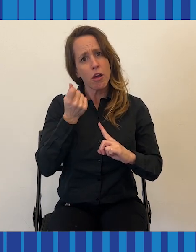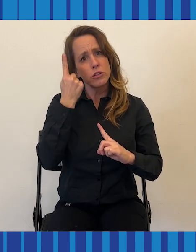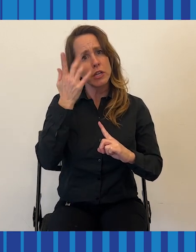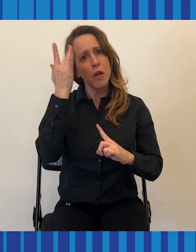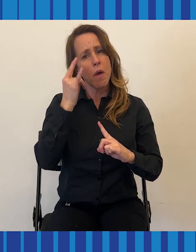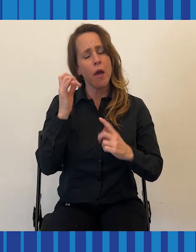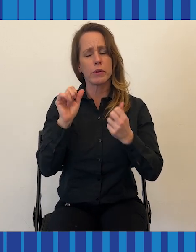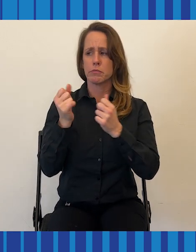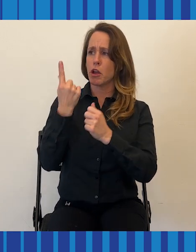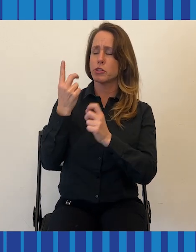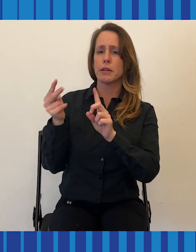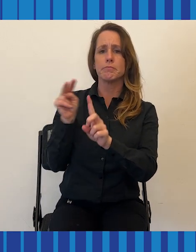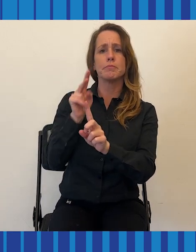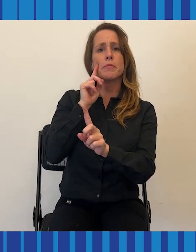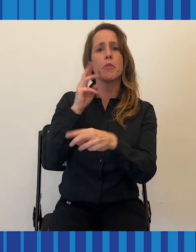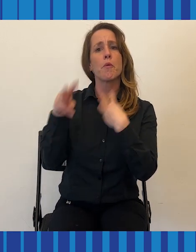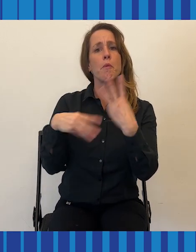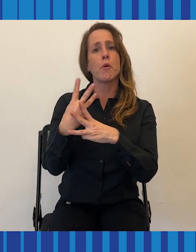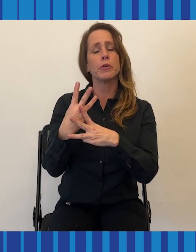world the way he does.